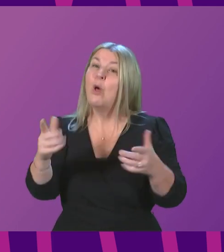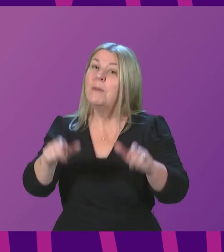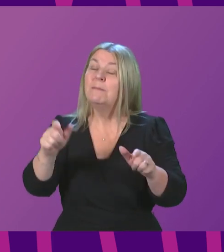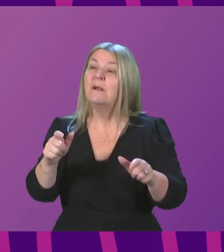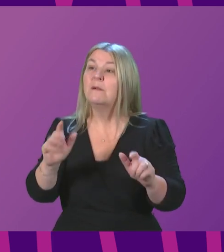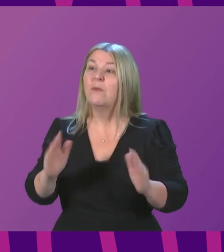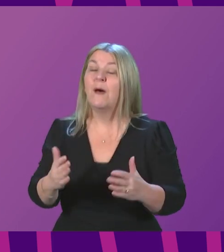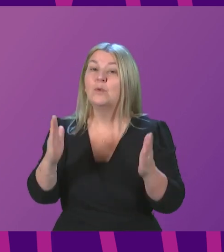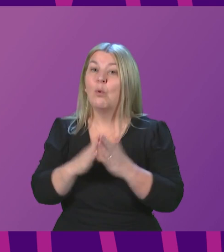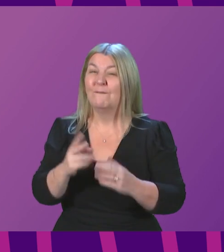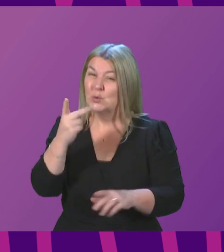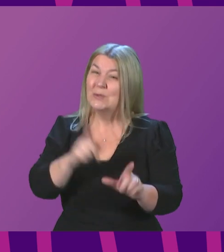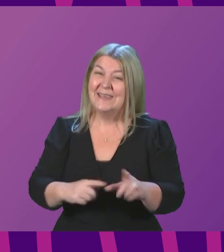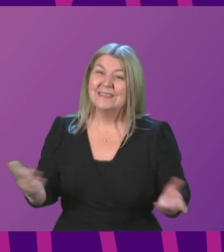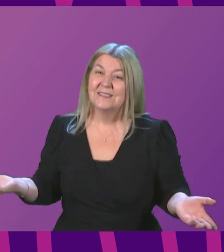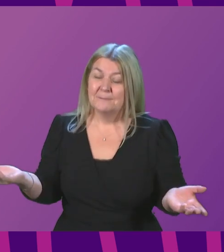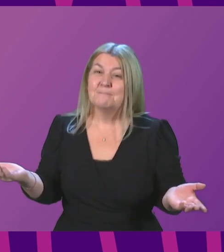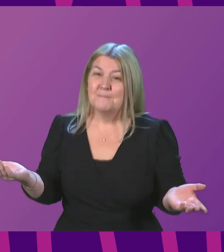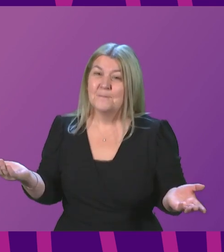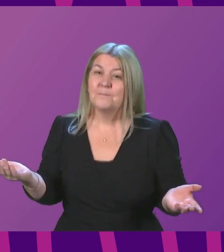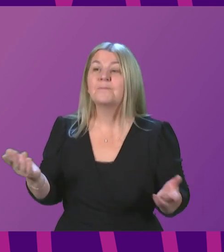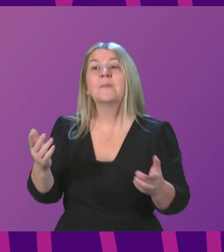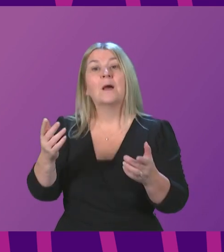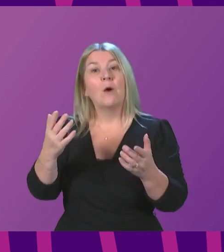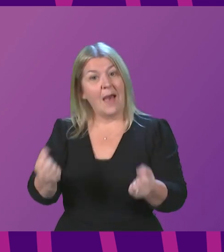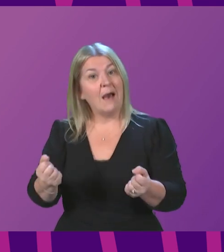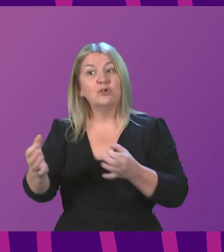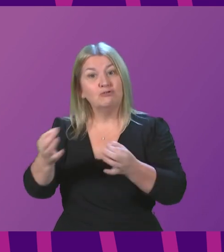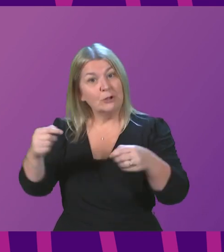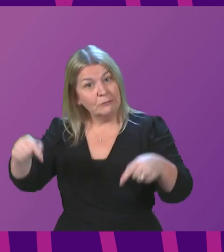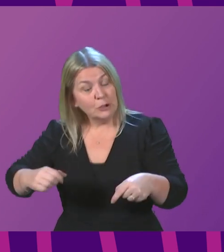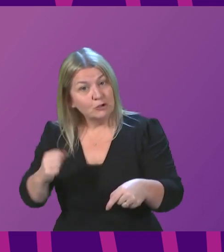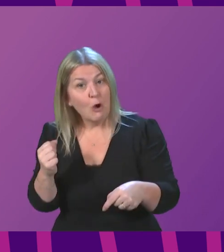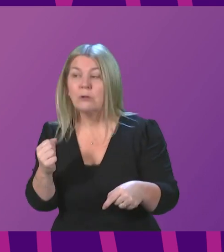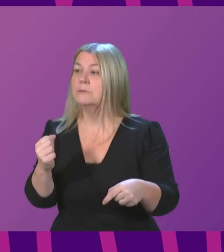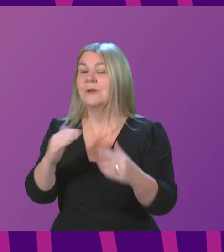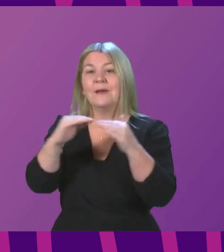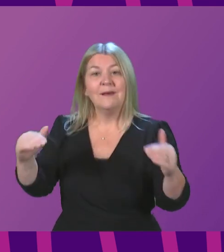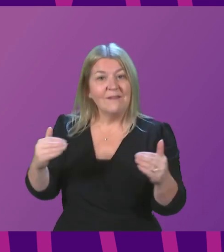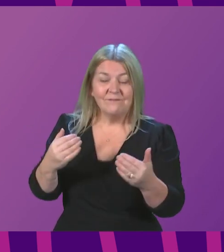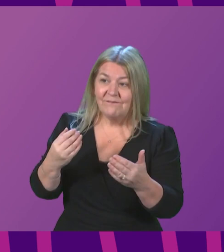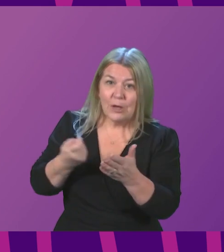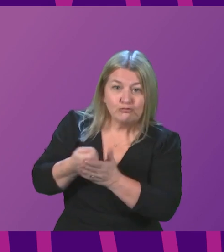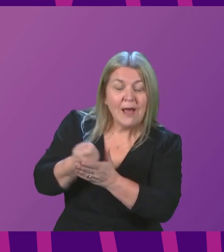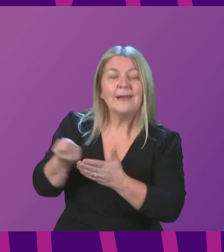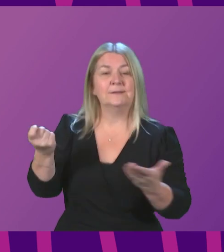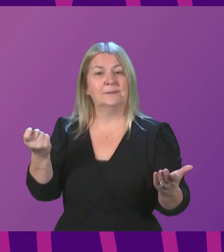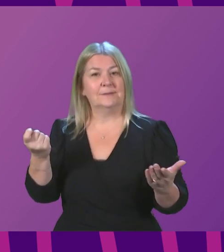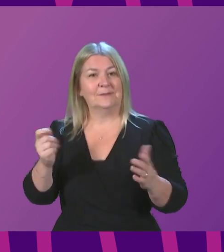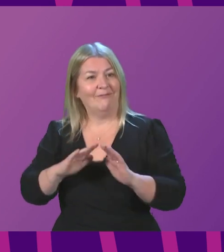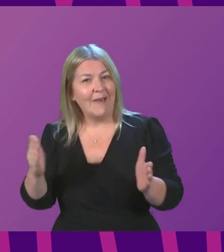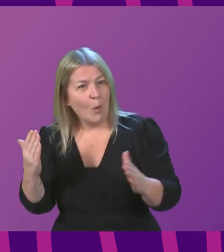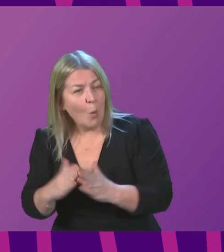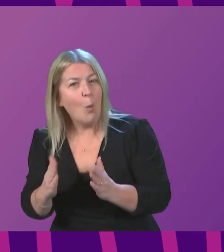Scottish Labour has a housing strategy that includes new homes, fair rents, and banning winter evictions. Can I have a question, please? Will the government